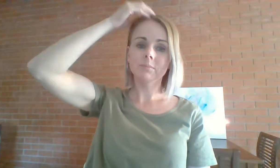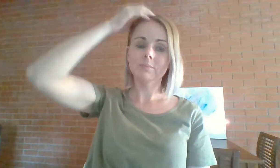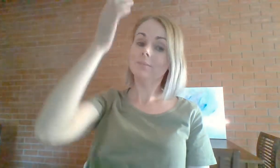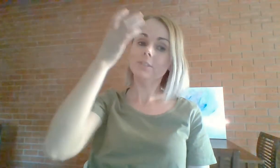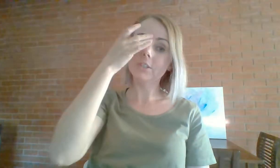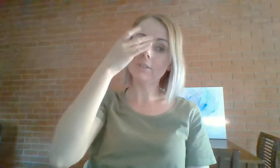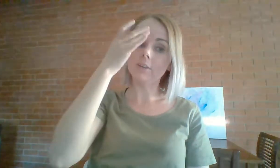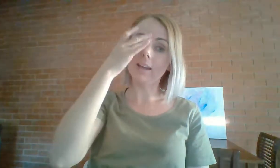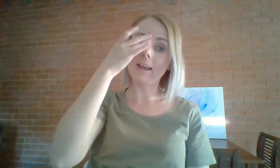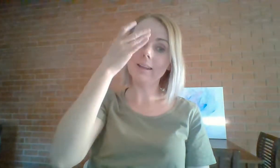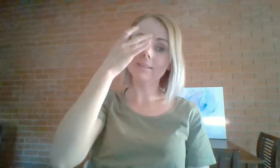Just relax.